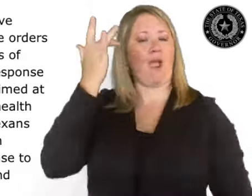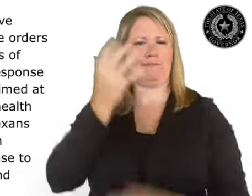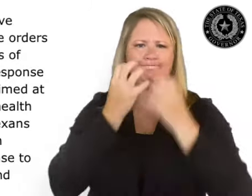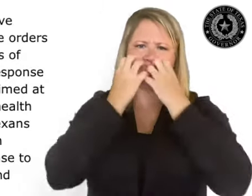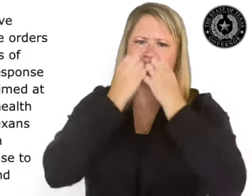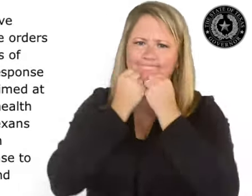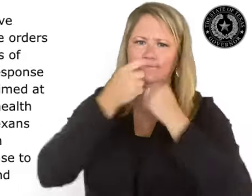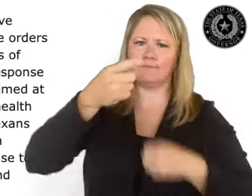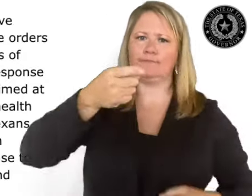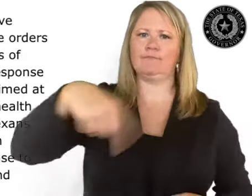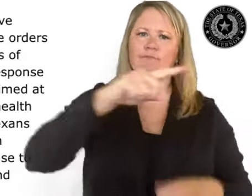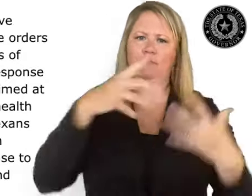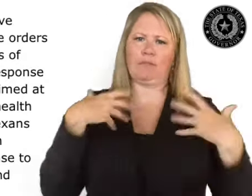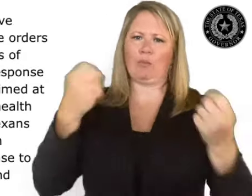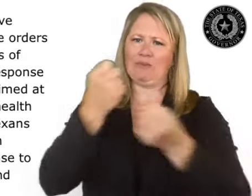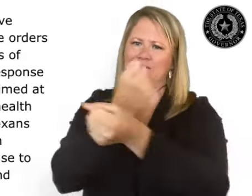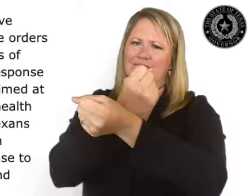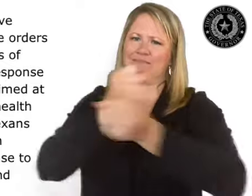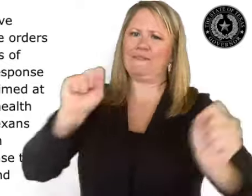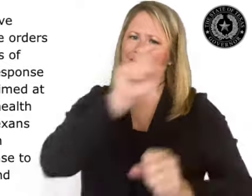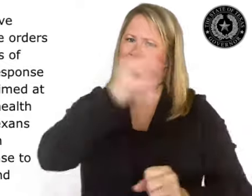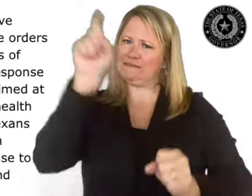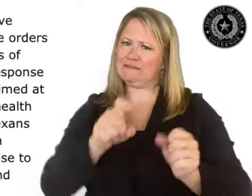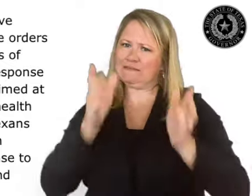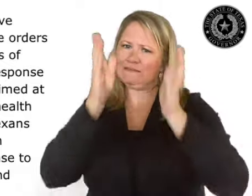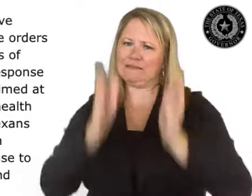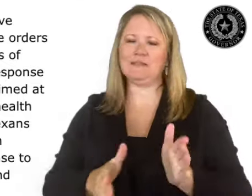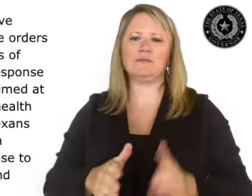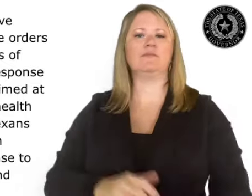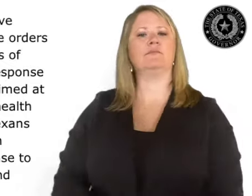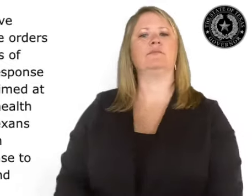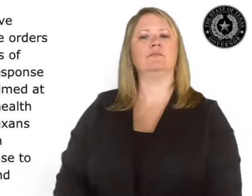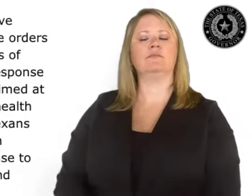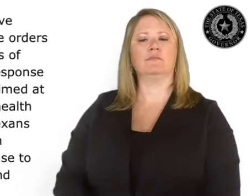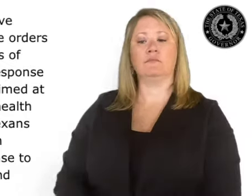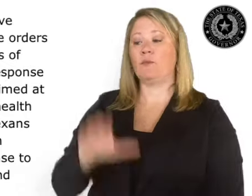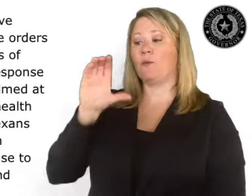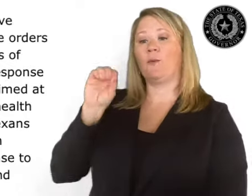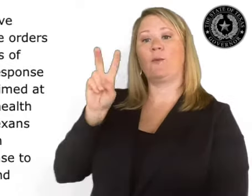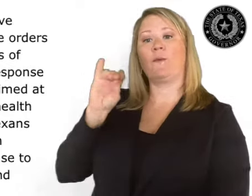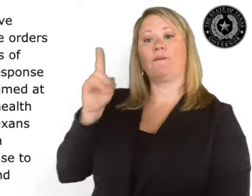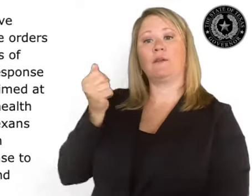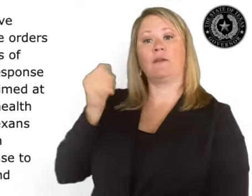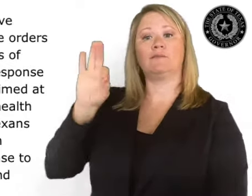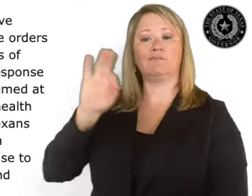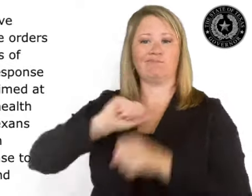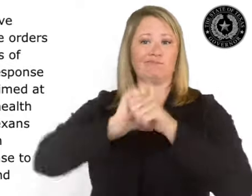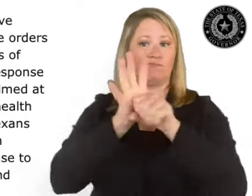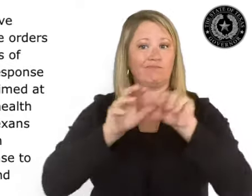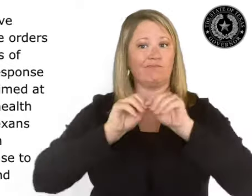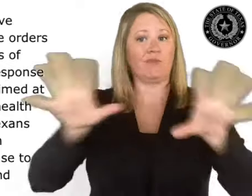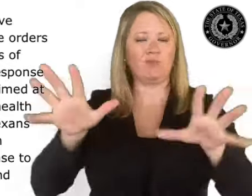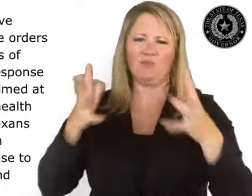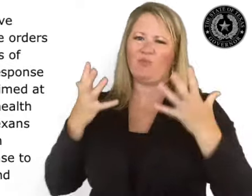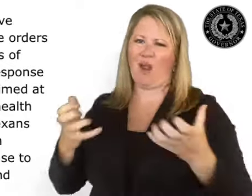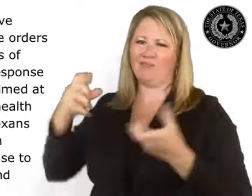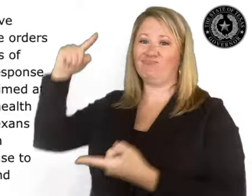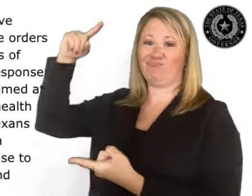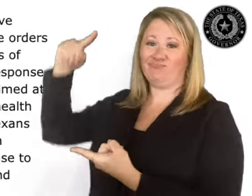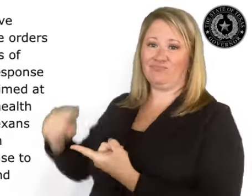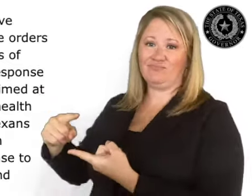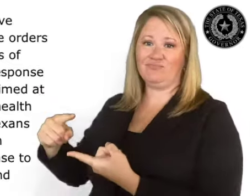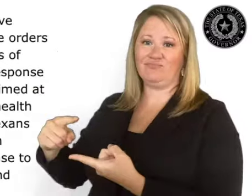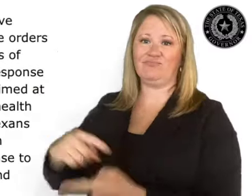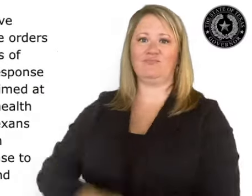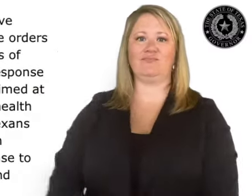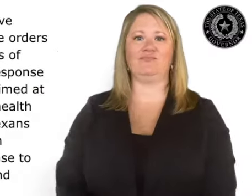COVID-19 aimed at protecting the health and safety of Texans and ensuring an effective response to this disaster,